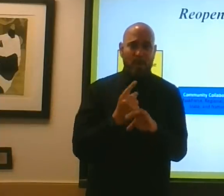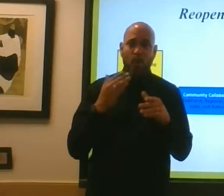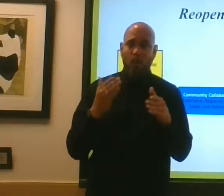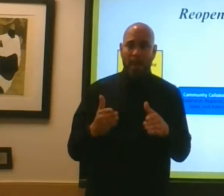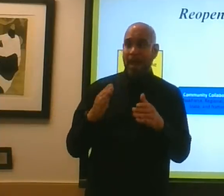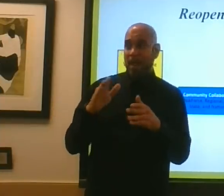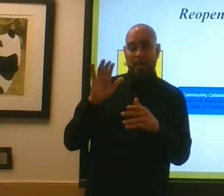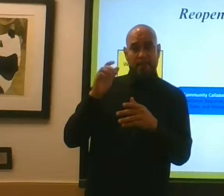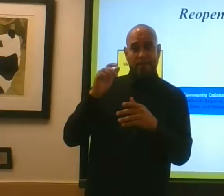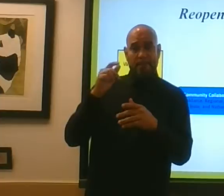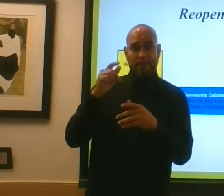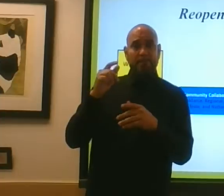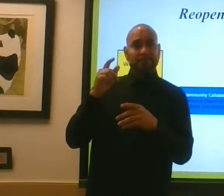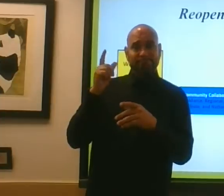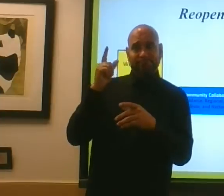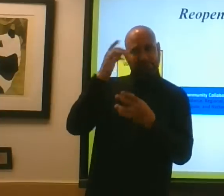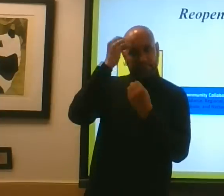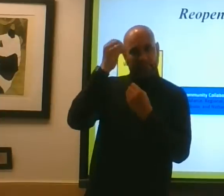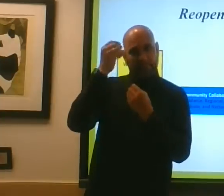that data appropriately.